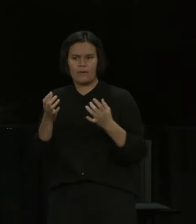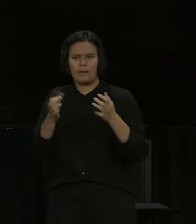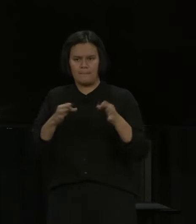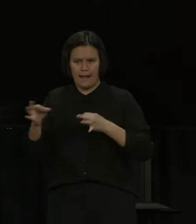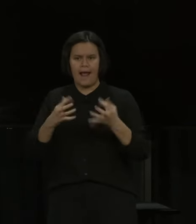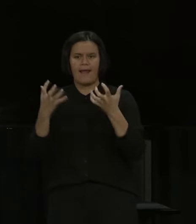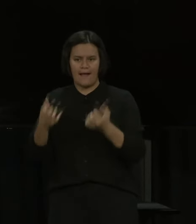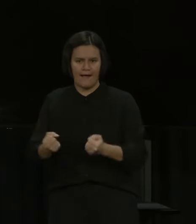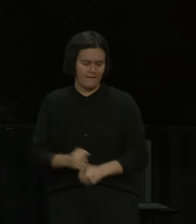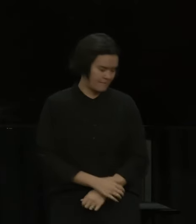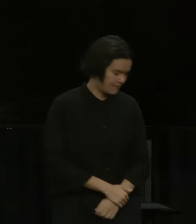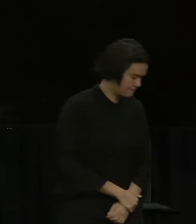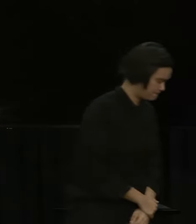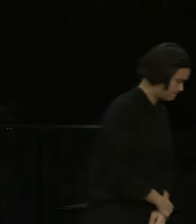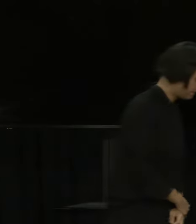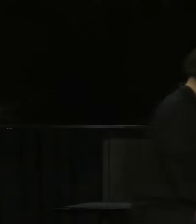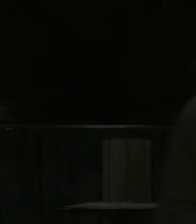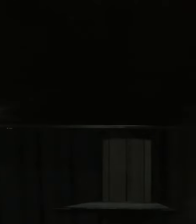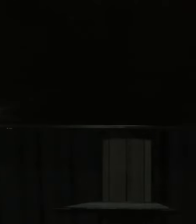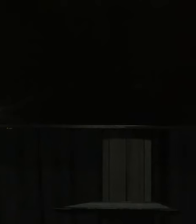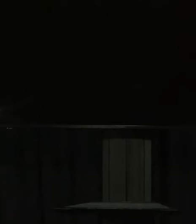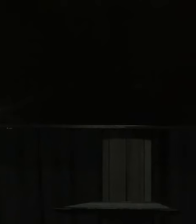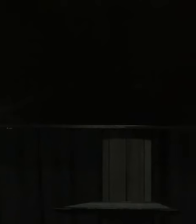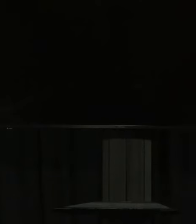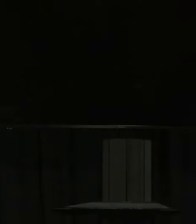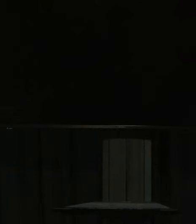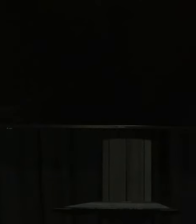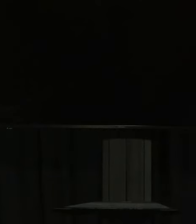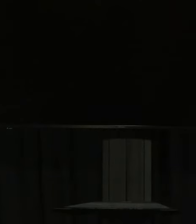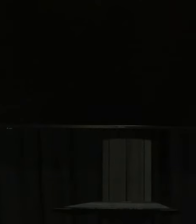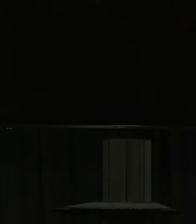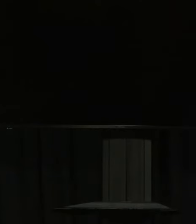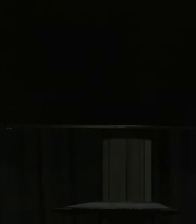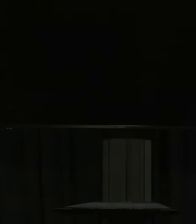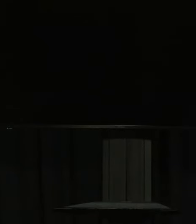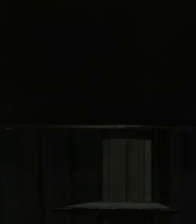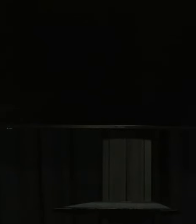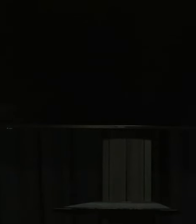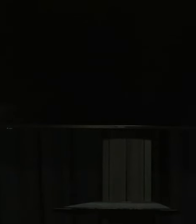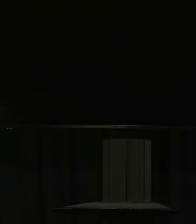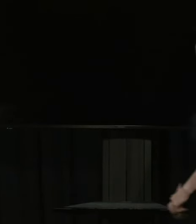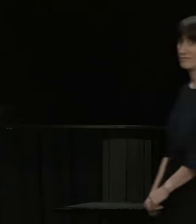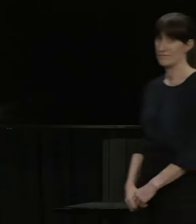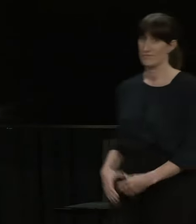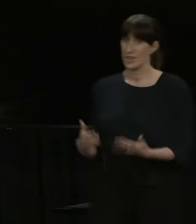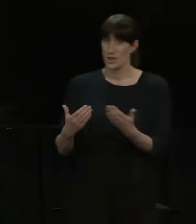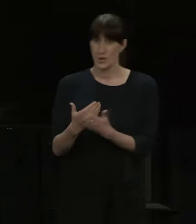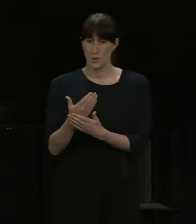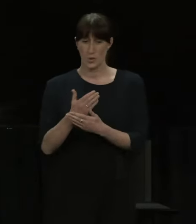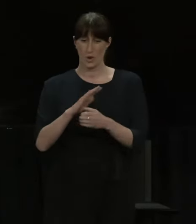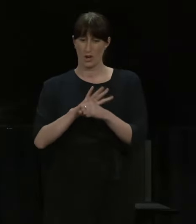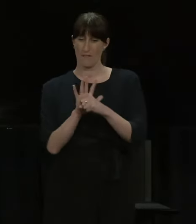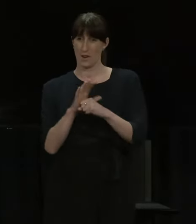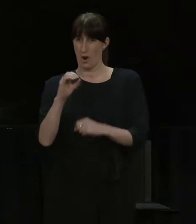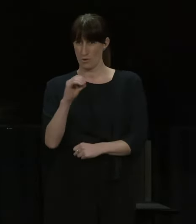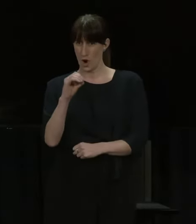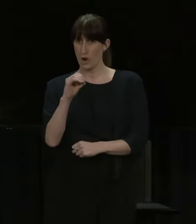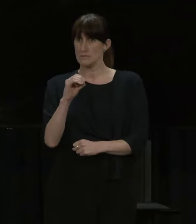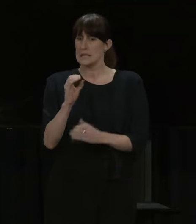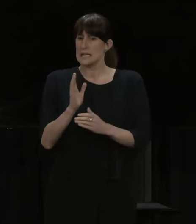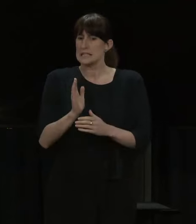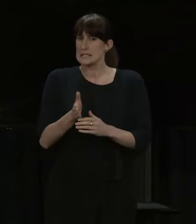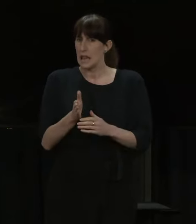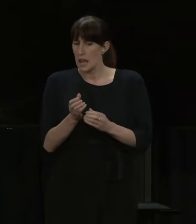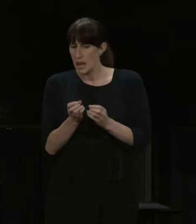Knowledge continues to emerge about the B.1.1.529 variant. It's still in its infancy and we're watching closely and